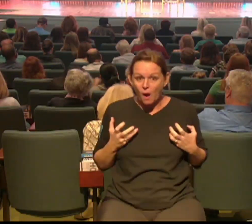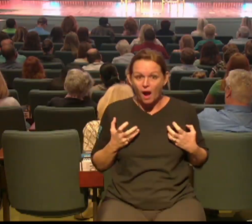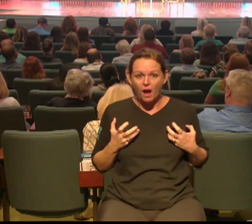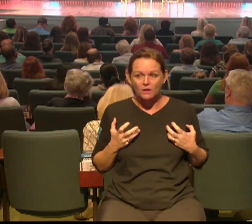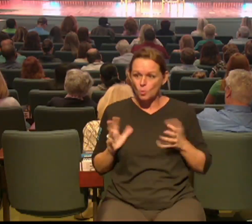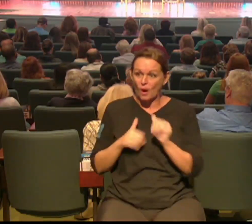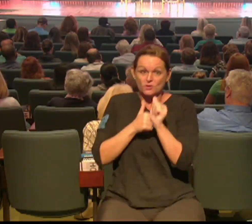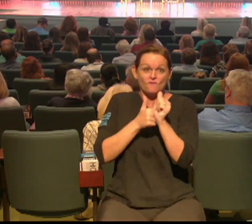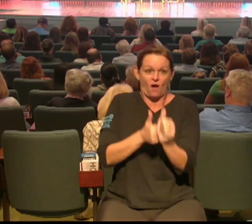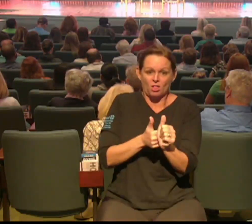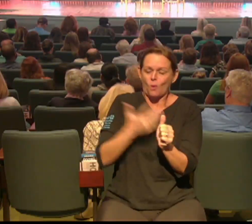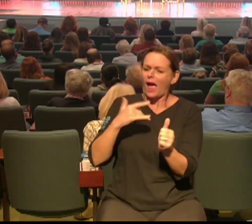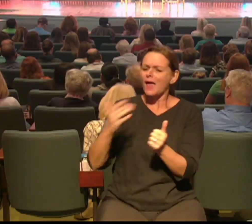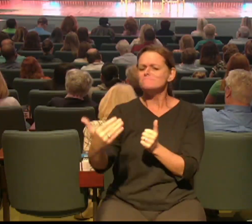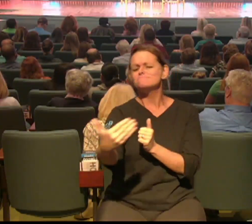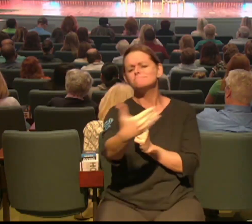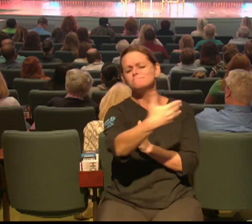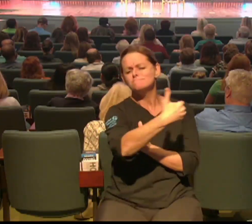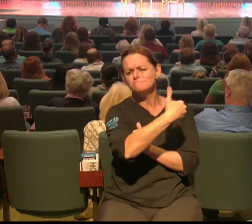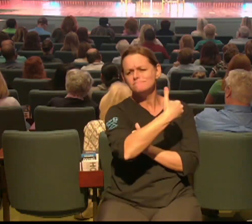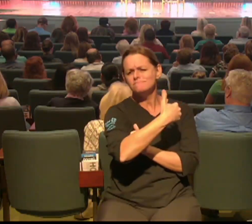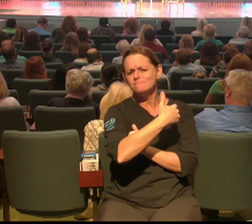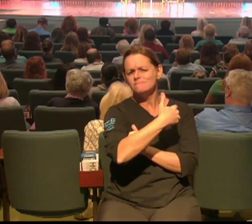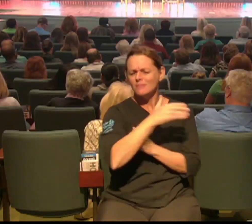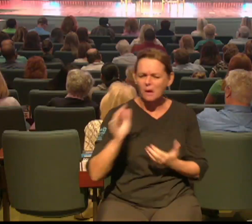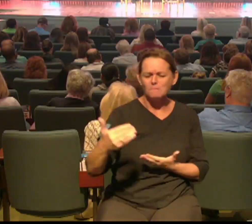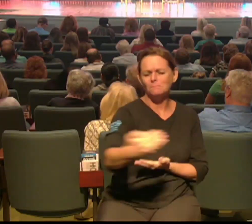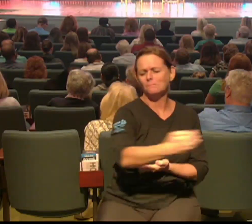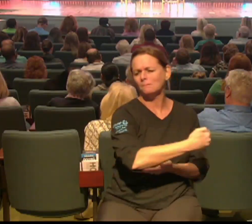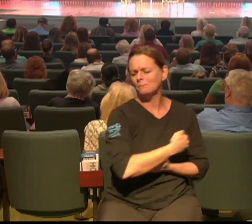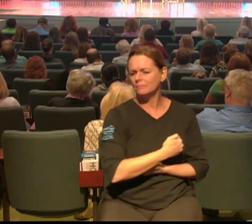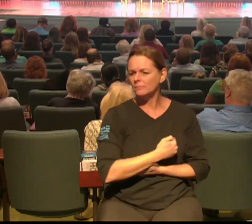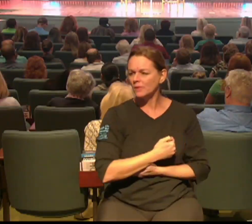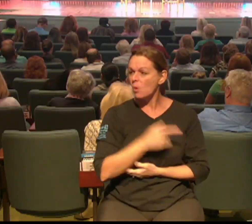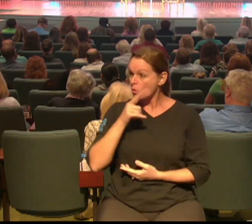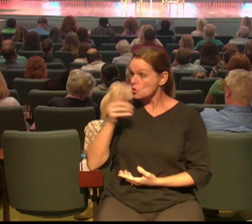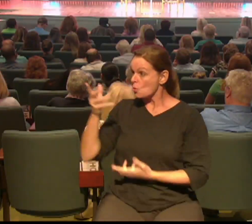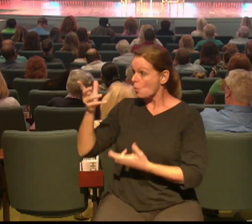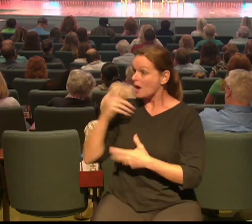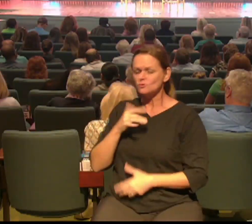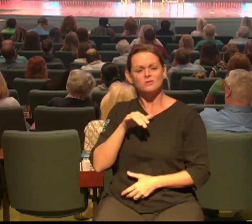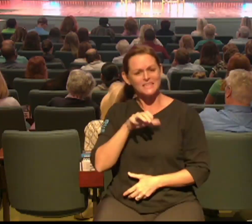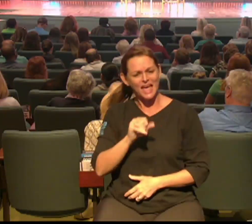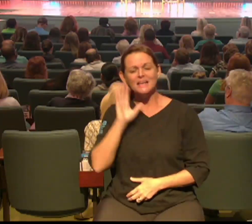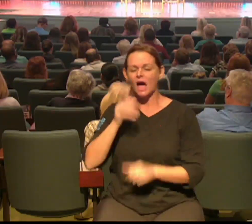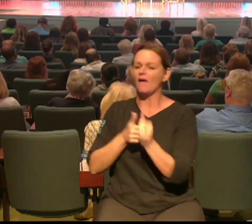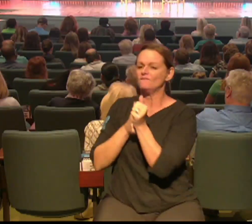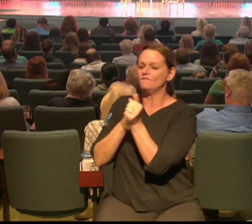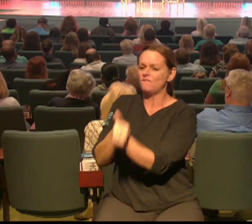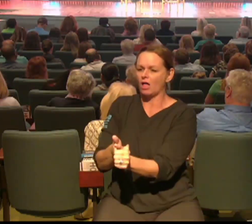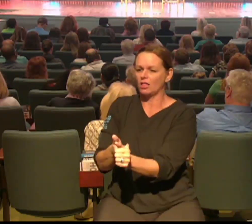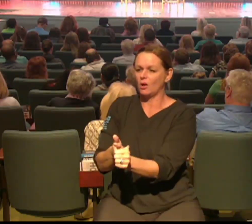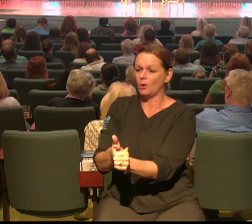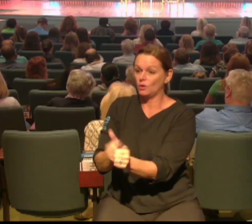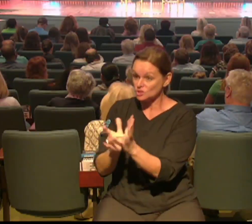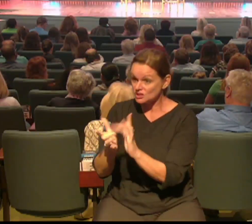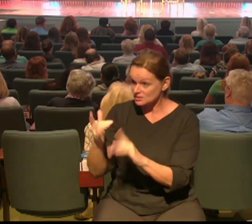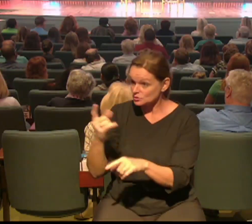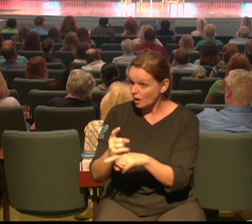we want to fish and if I were to ask for a show of hands across all of our locations if you would say yes I'm a follower of Jesus many many hands most of the